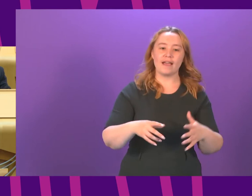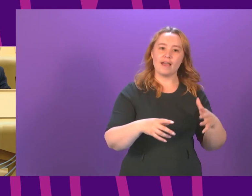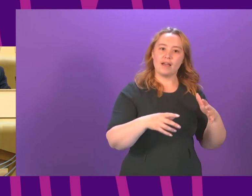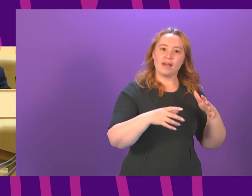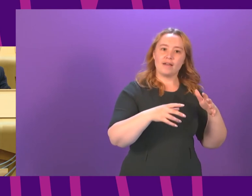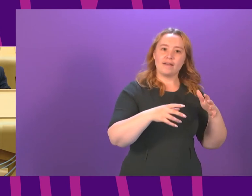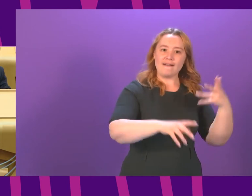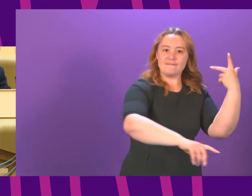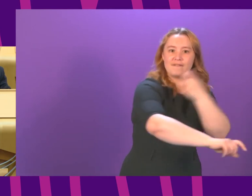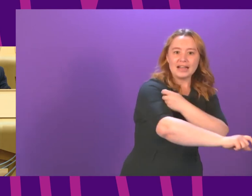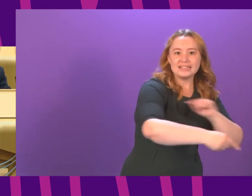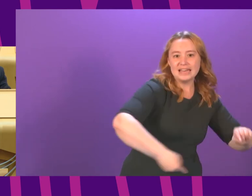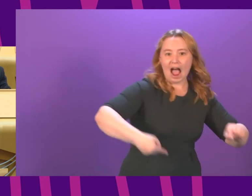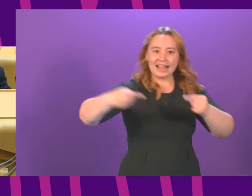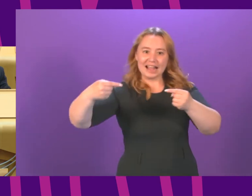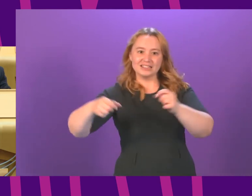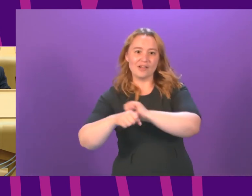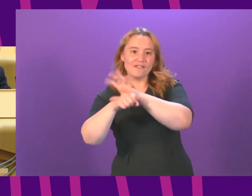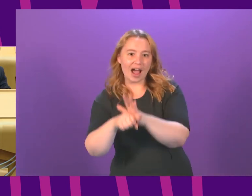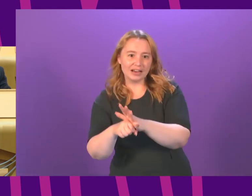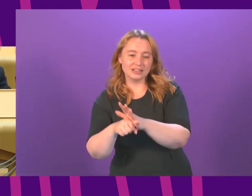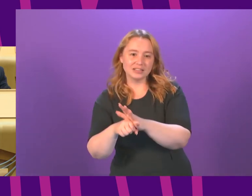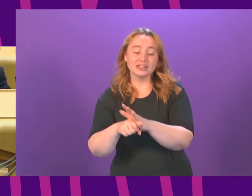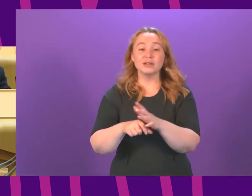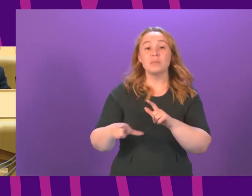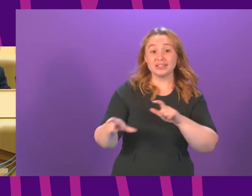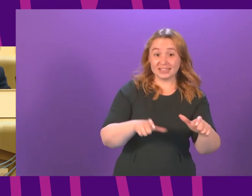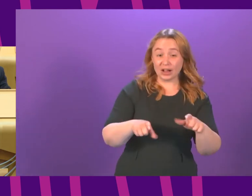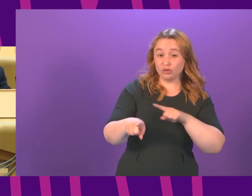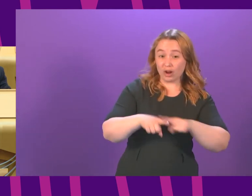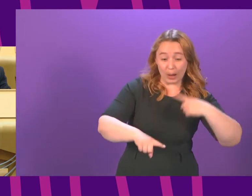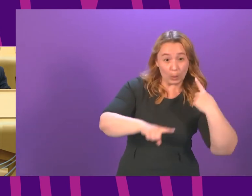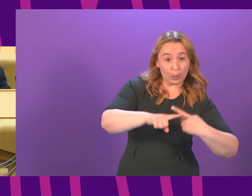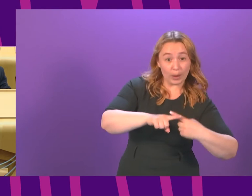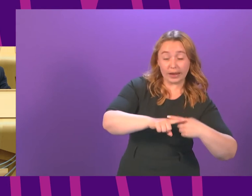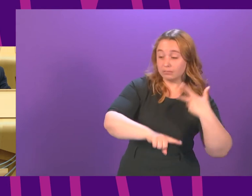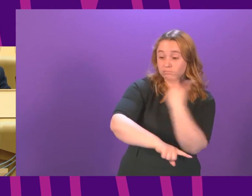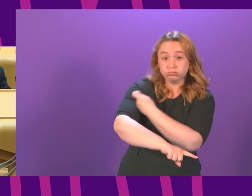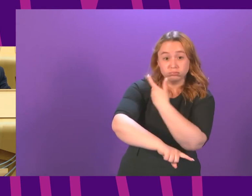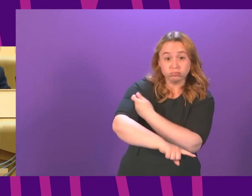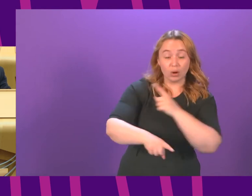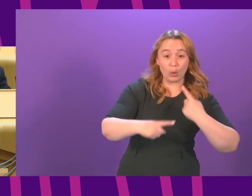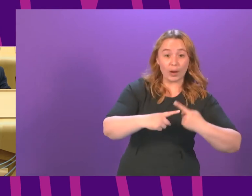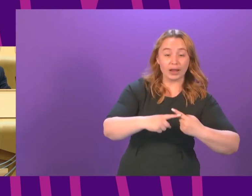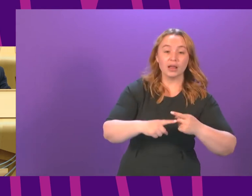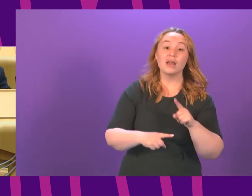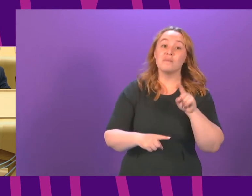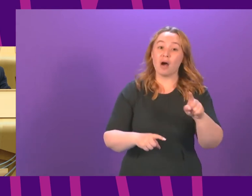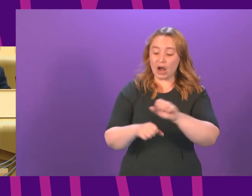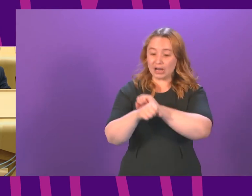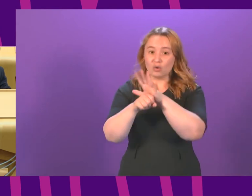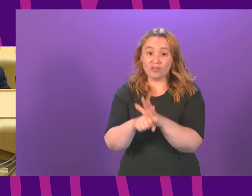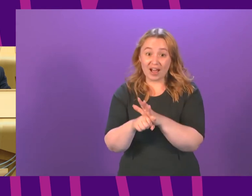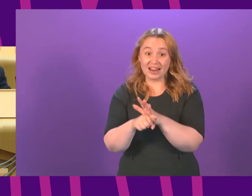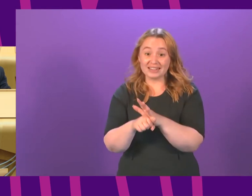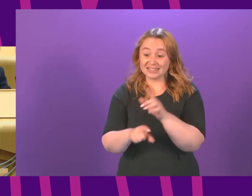we are going as fast as we can with the vaccine and we have got to continue to look for ways to speed up unfortunately though the virus keeps learning to run